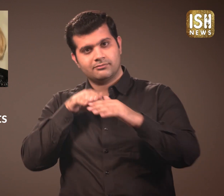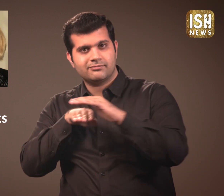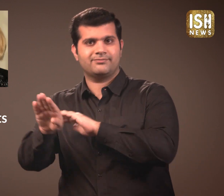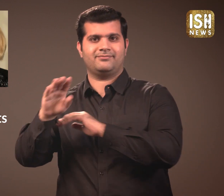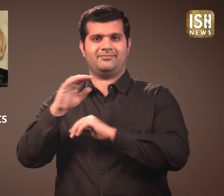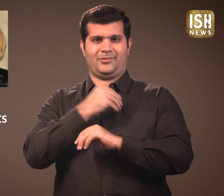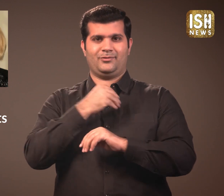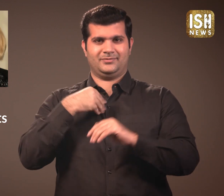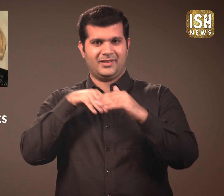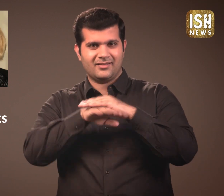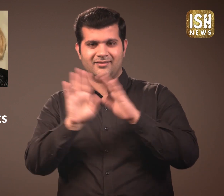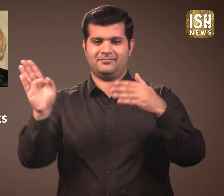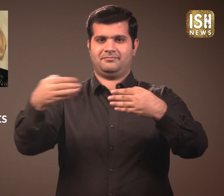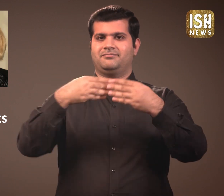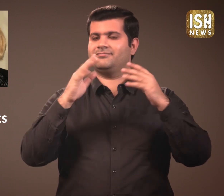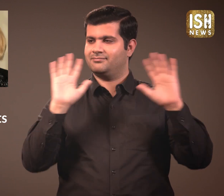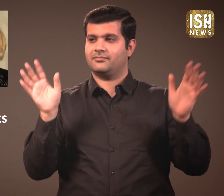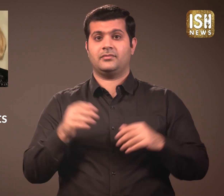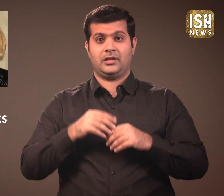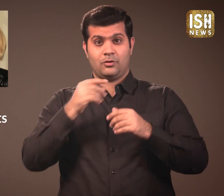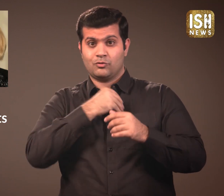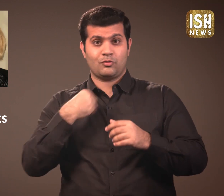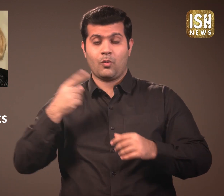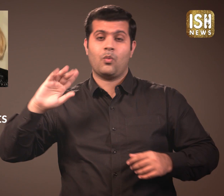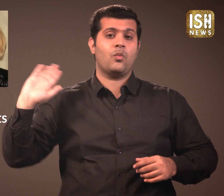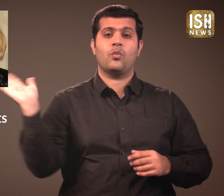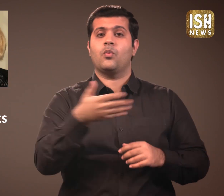In the operation theatre, everyone were wearing masks.